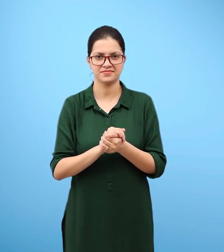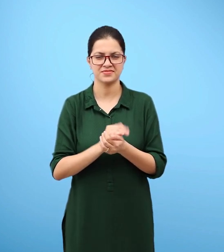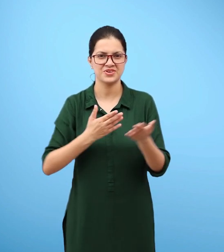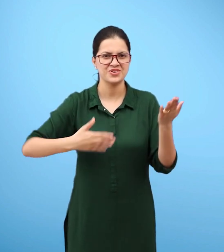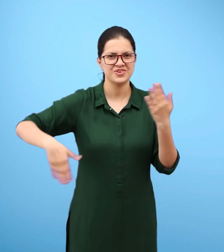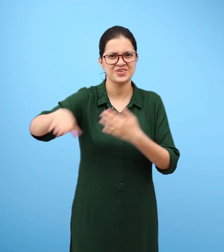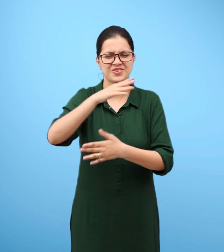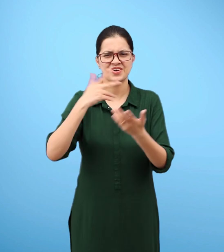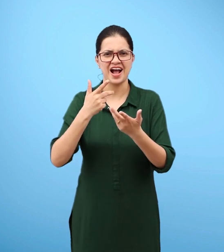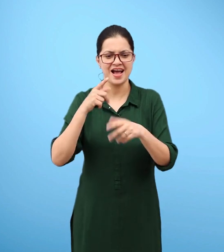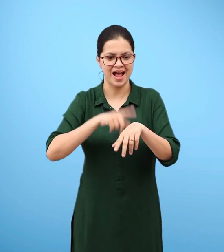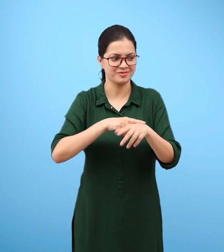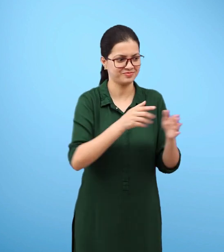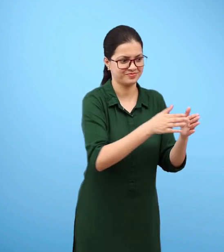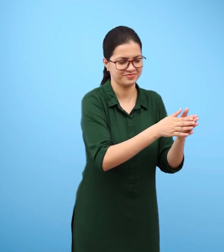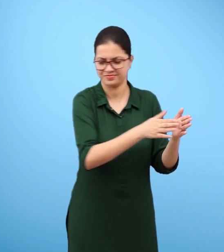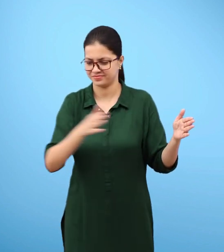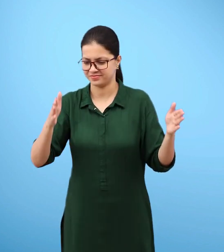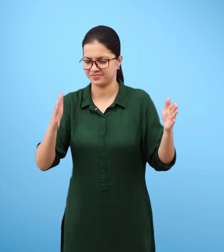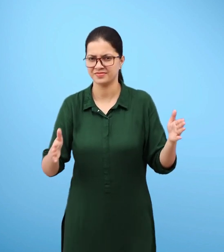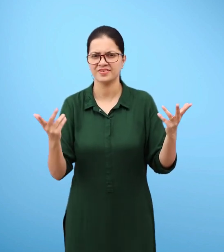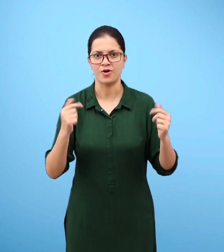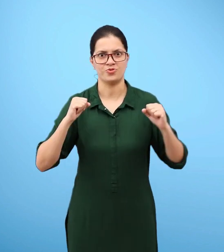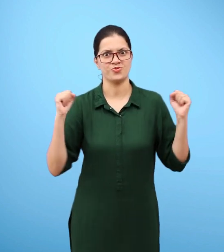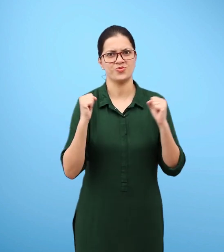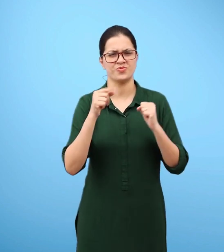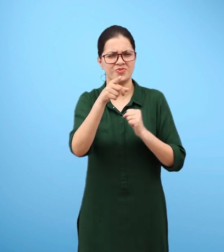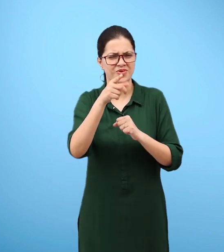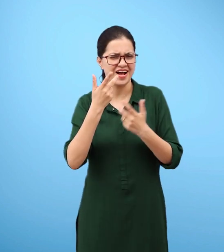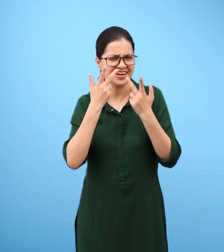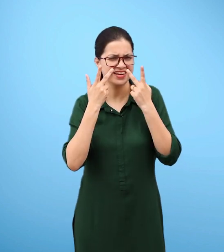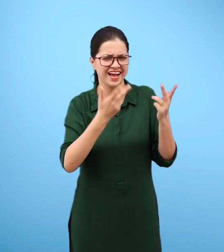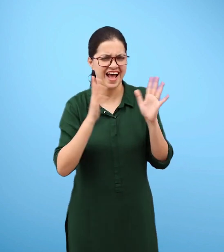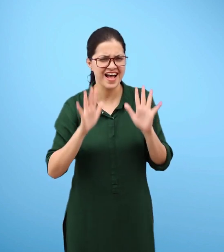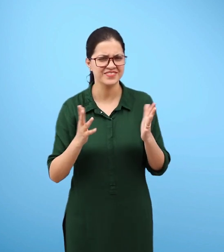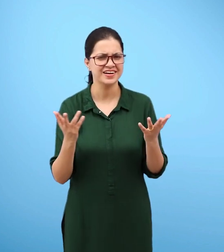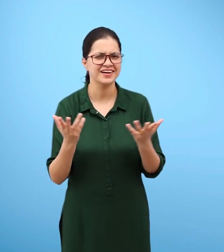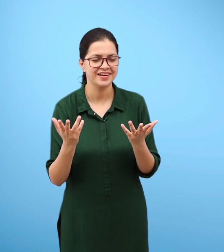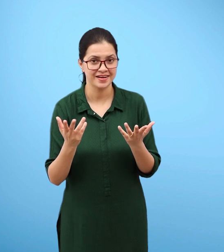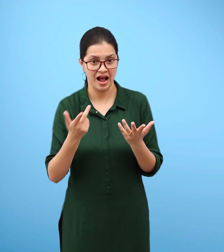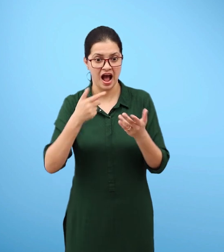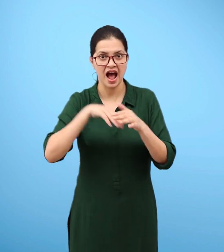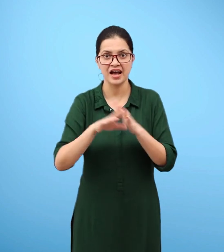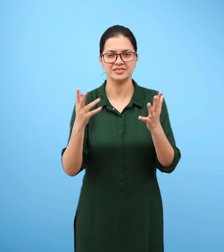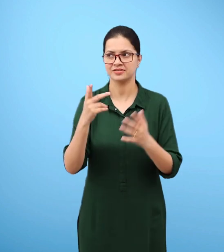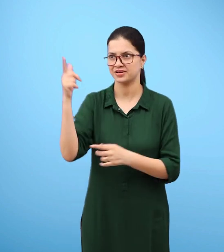During winters, you might have observed similar beam of sunlight filtered through the trees in which dust